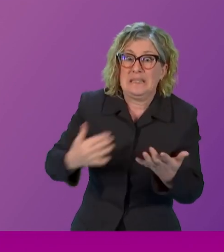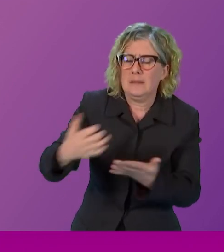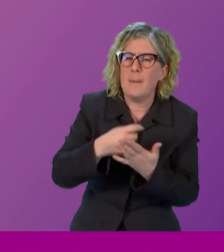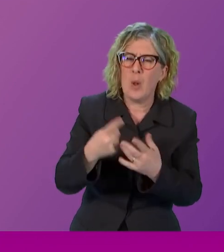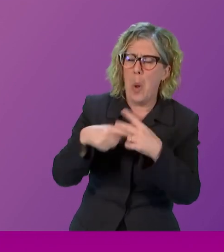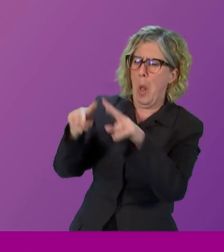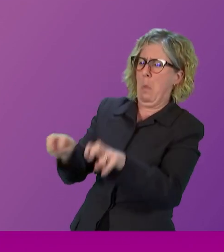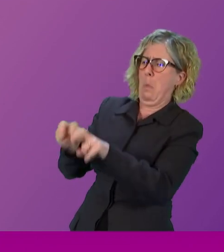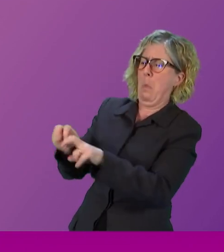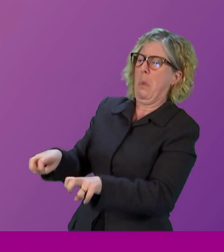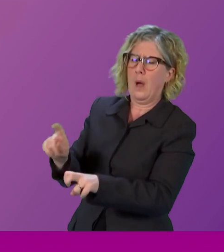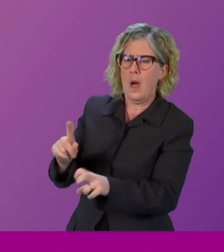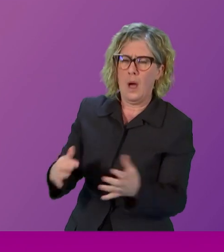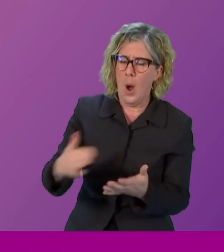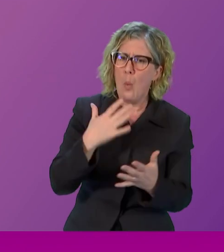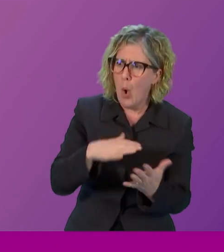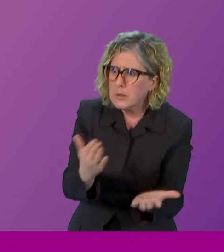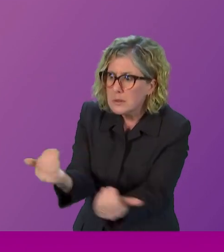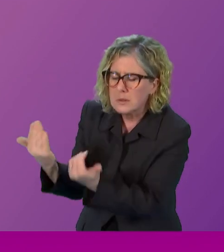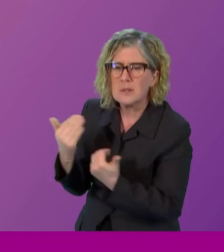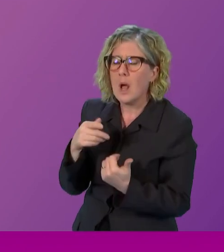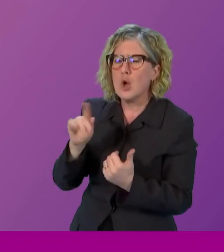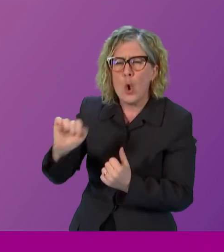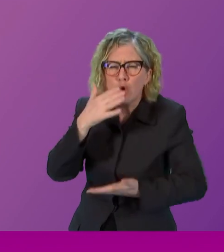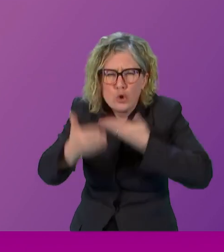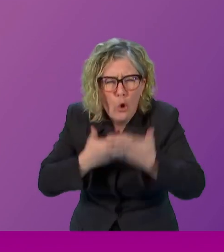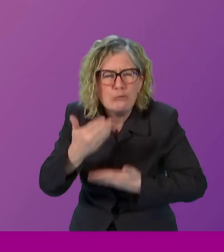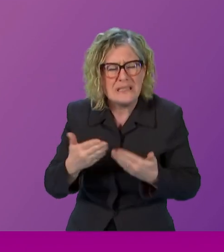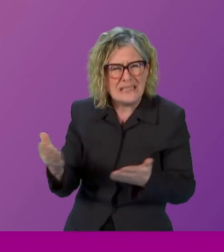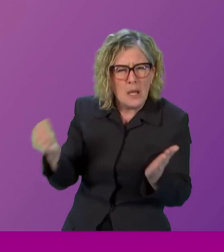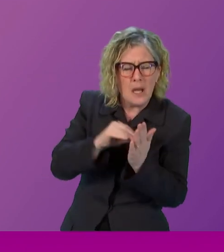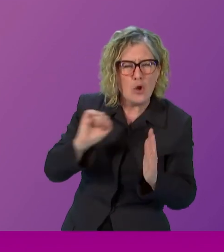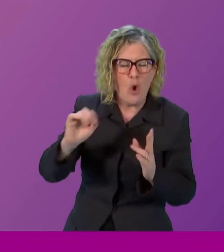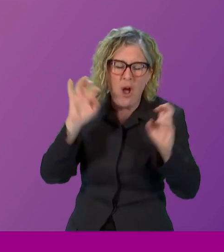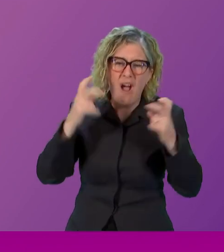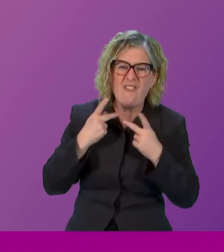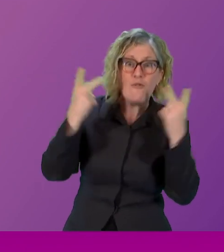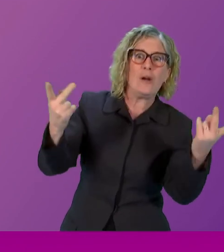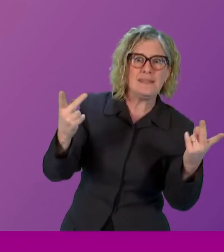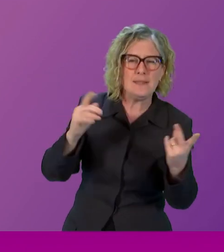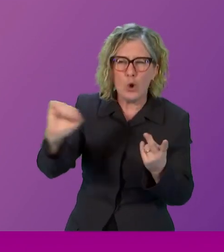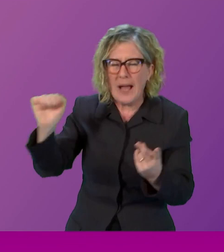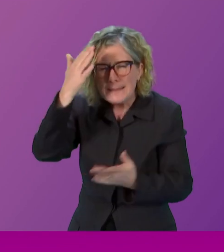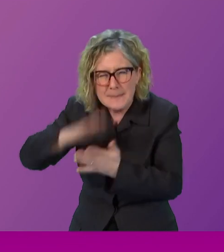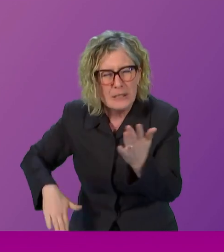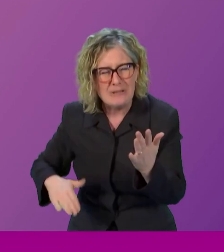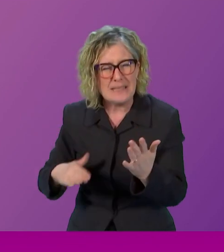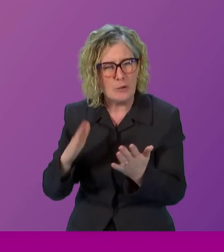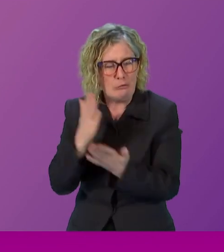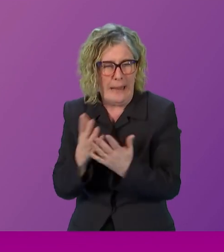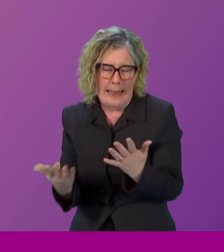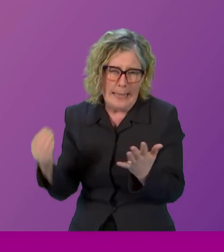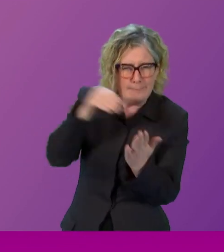the numbers alive by making sure that their voices and their experiences are integral to that, but also they're